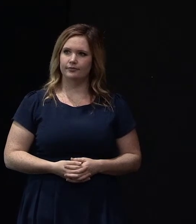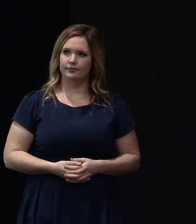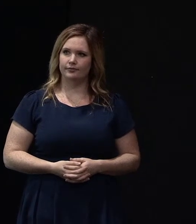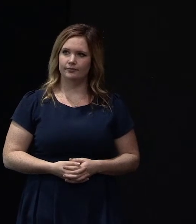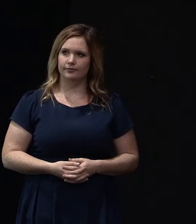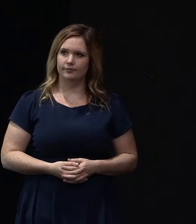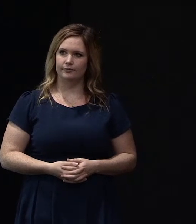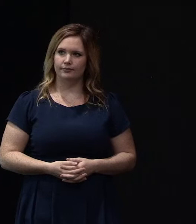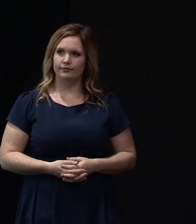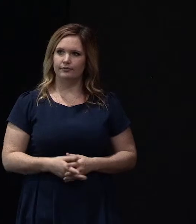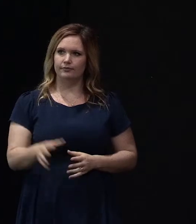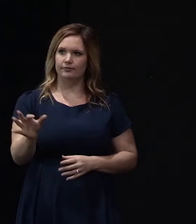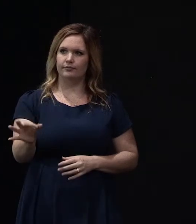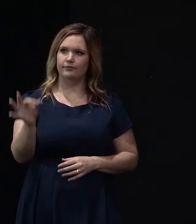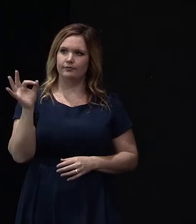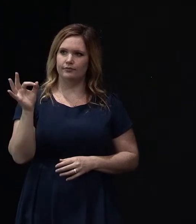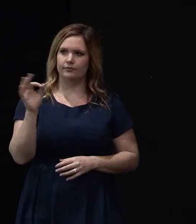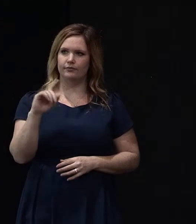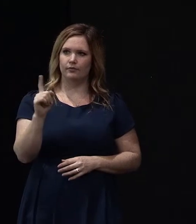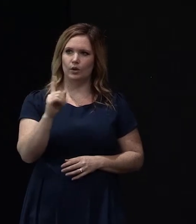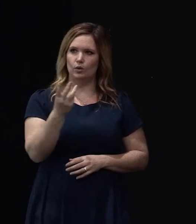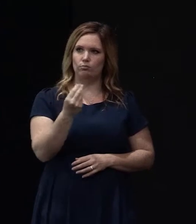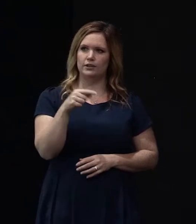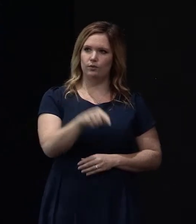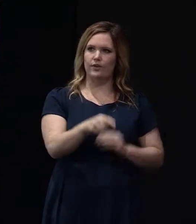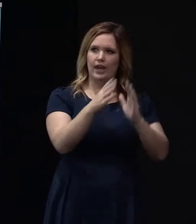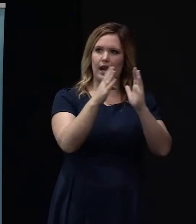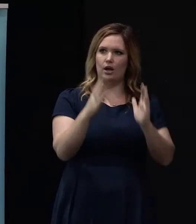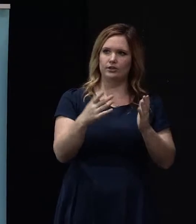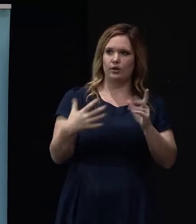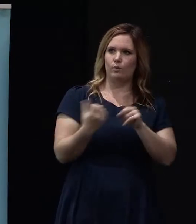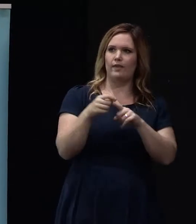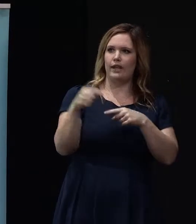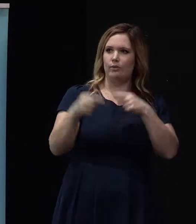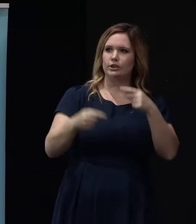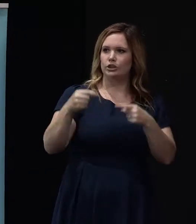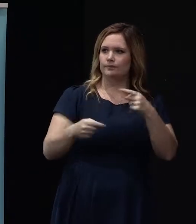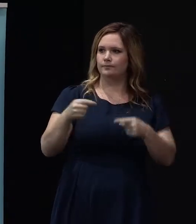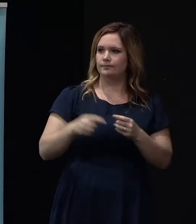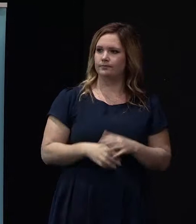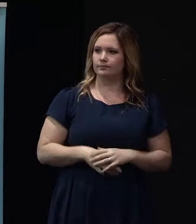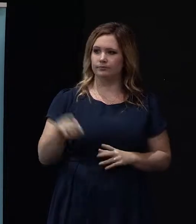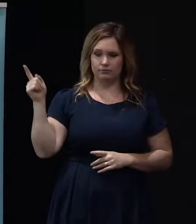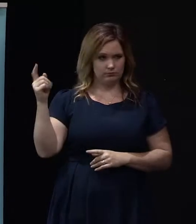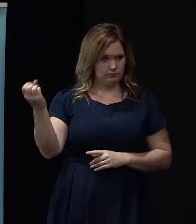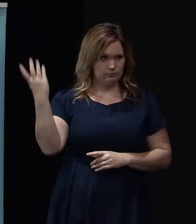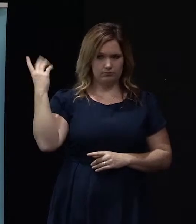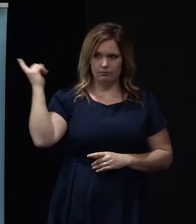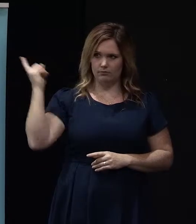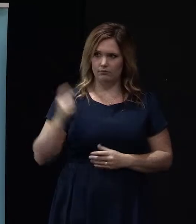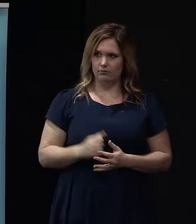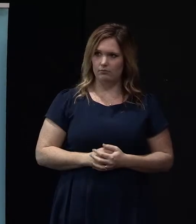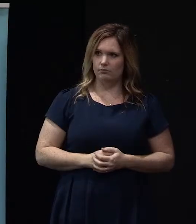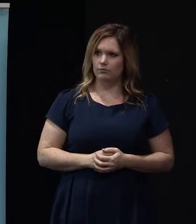Do you know what was the capital cost of the house that won the competition? This one that's up on the screen? That's right.